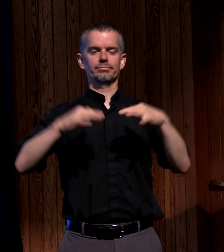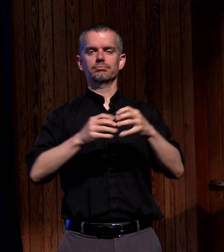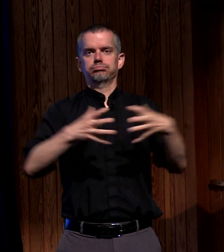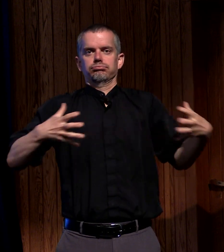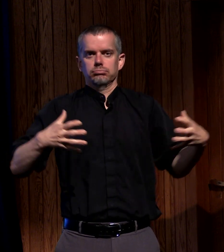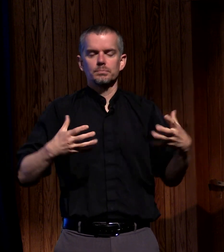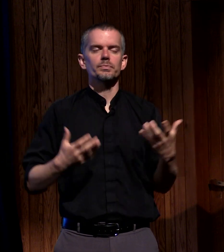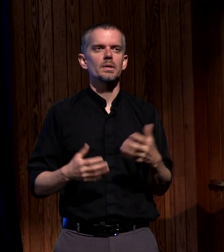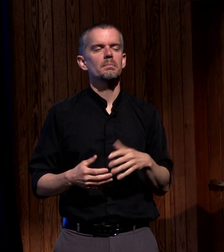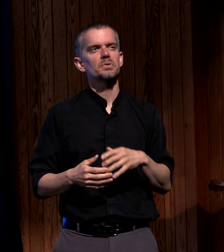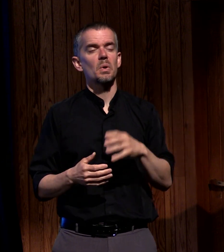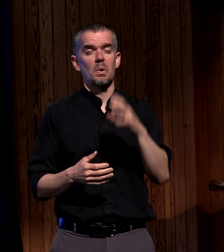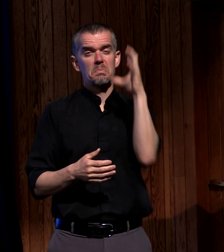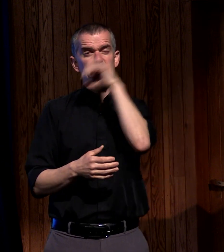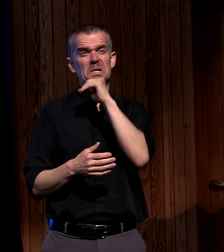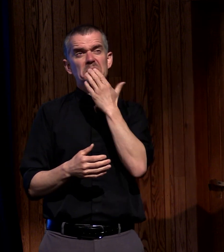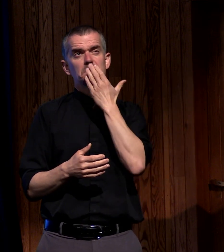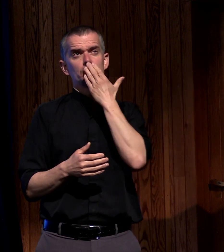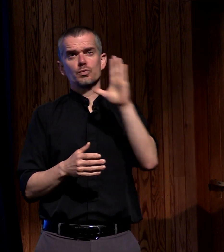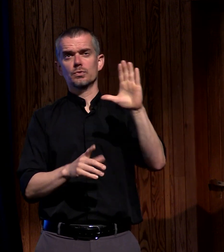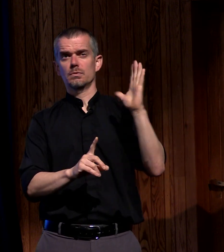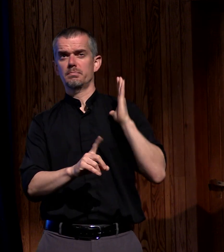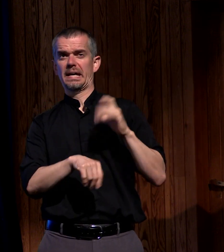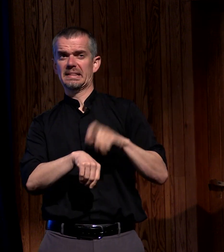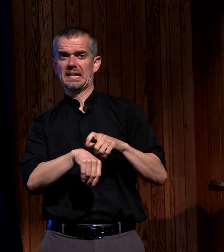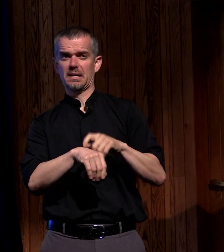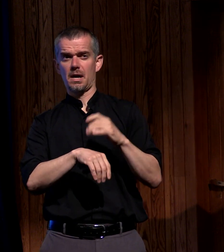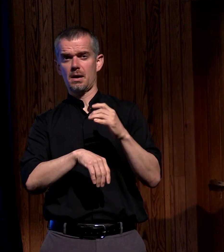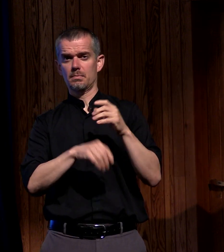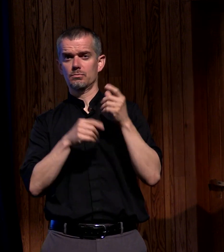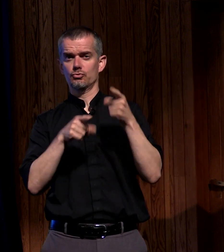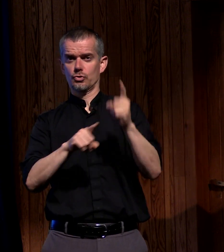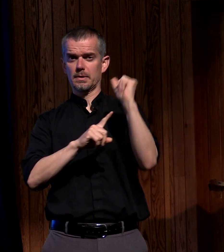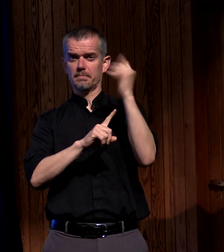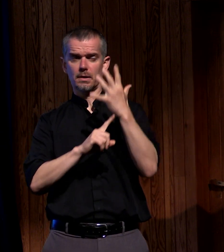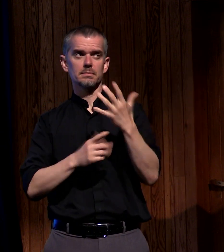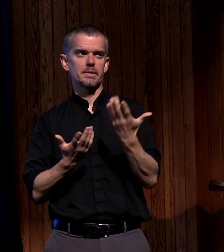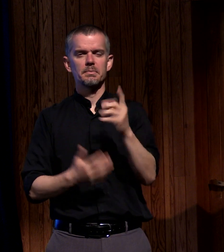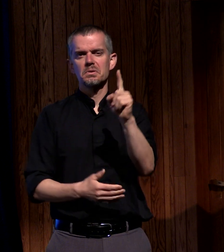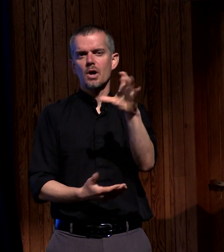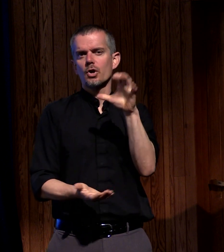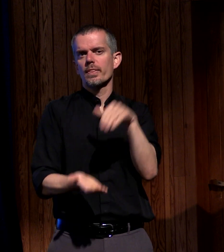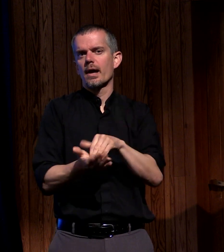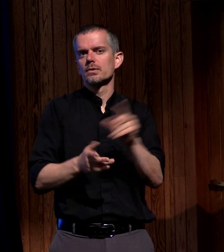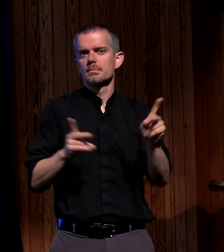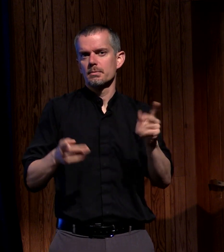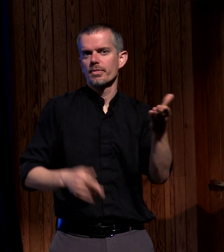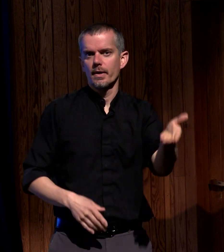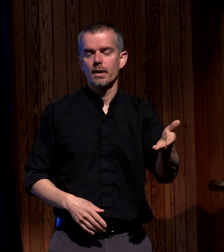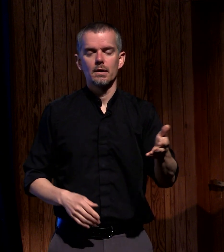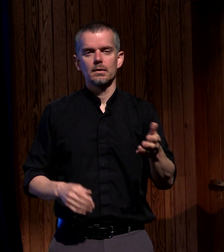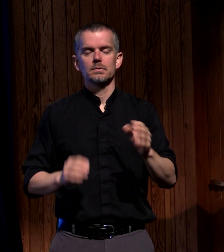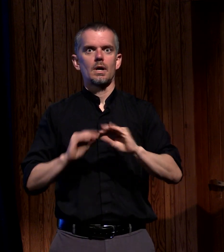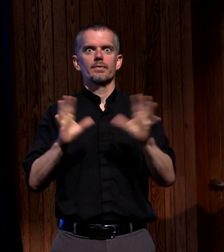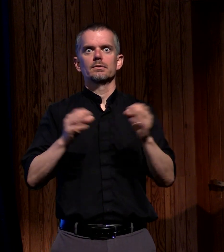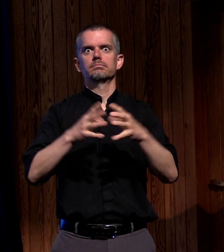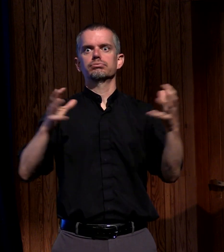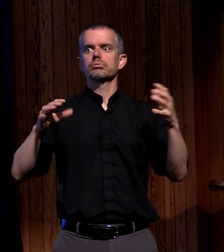a hundred thousand people there and it's clear that a huge crowd grows we don't know how many